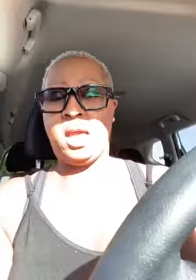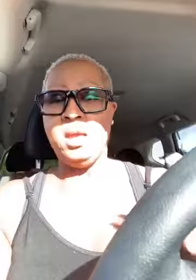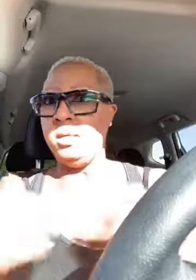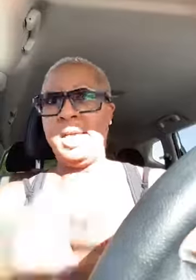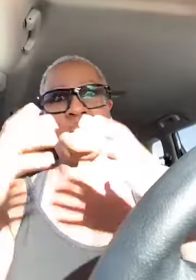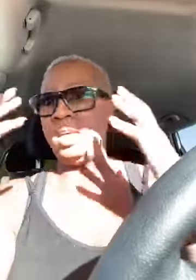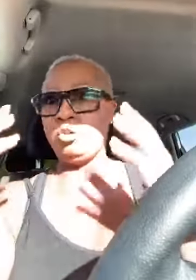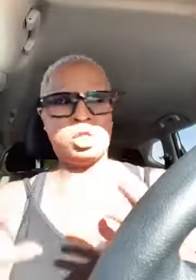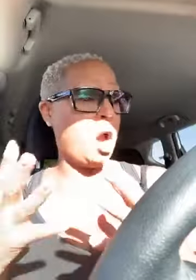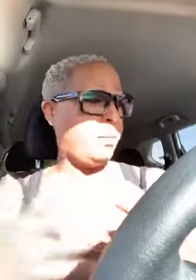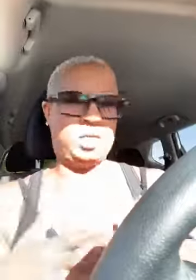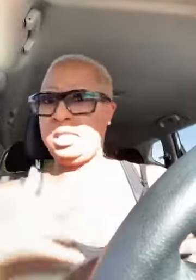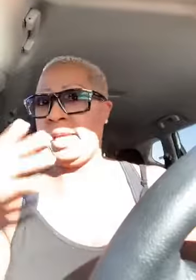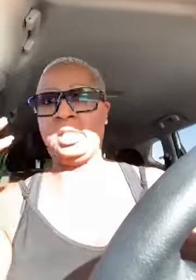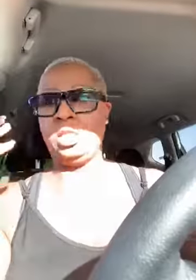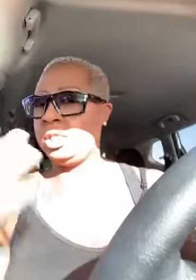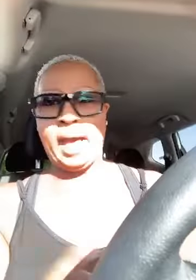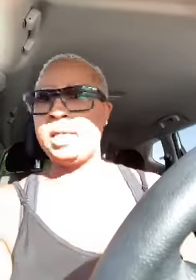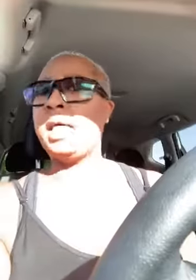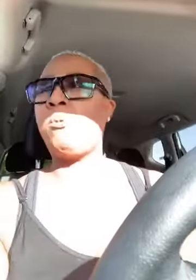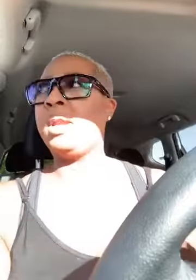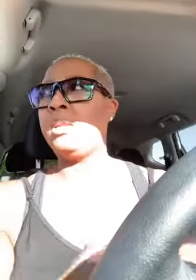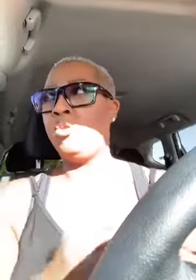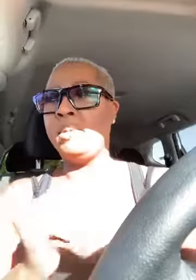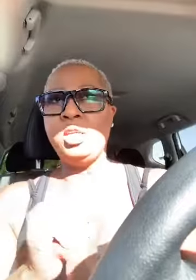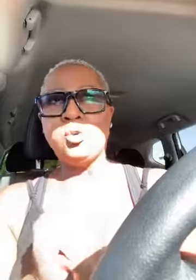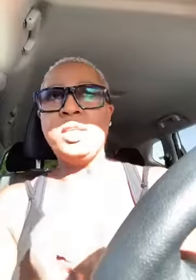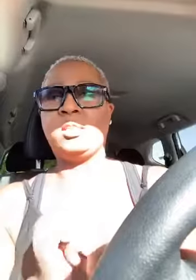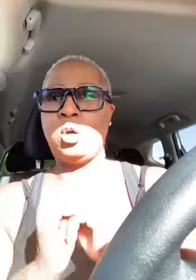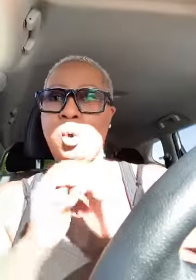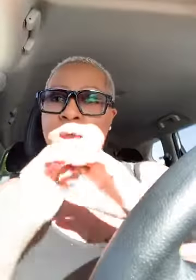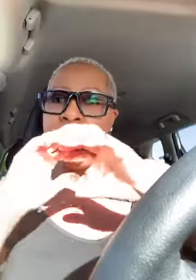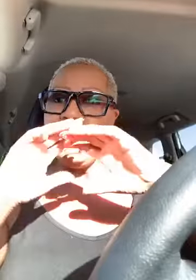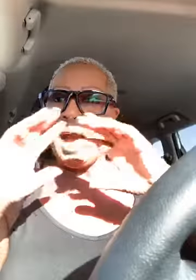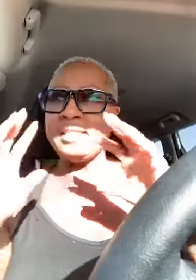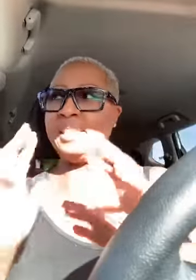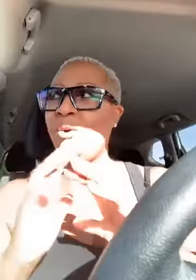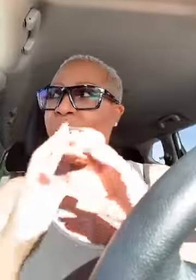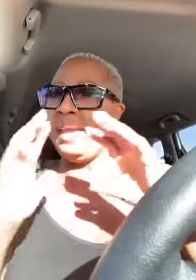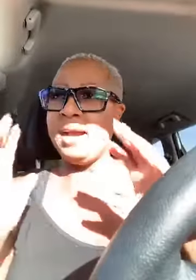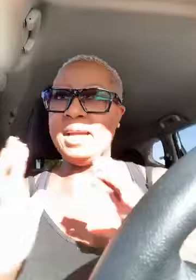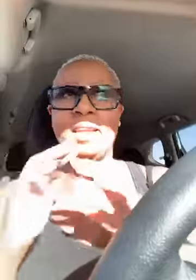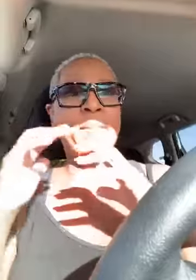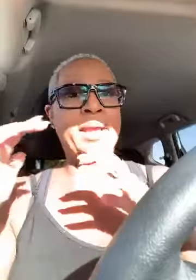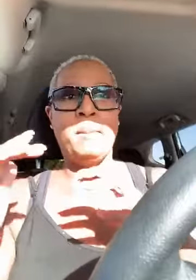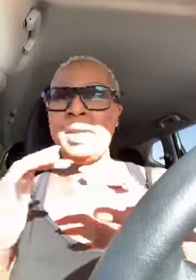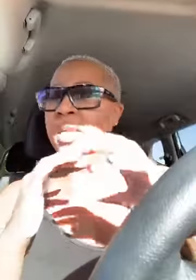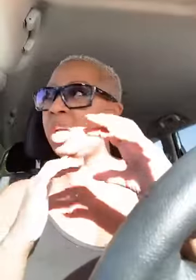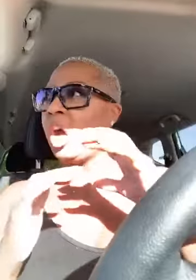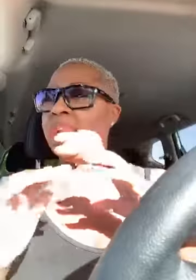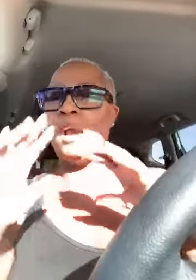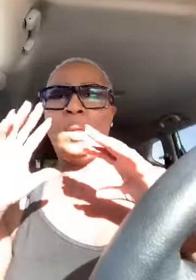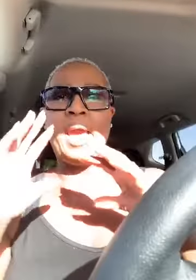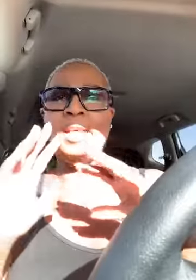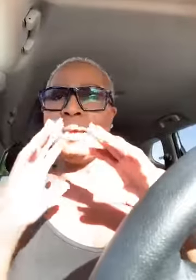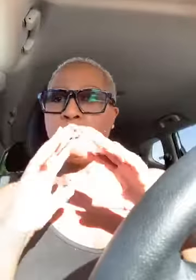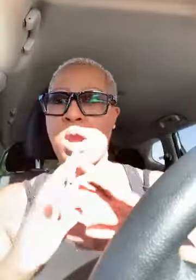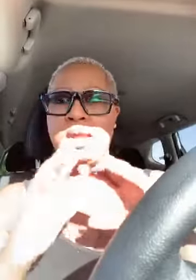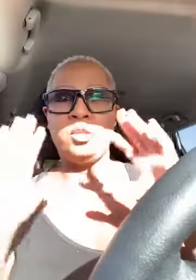that sells starbucks it tastes exactly like what i normally drink so i said okay god and i'm and i'm in the car now and as i'm riding